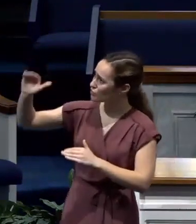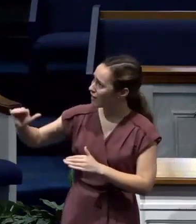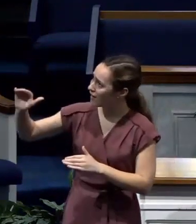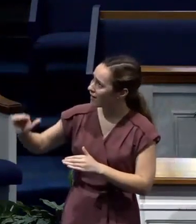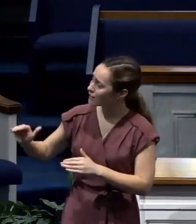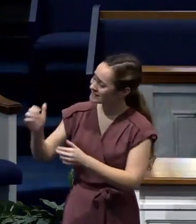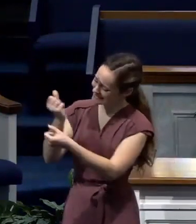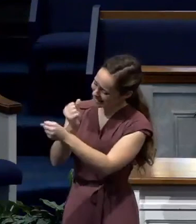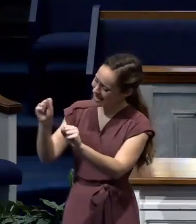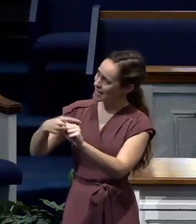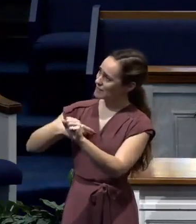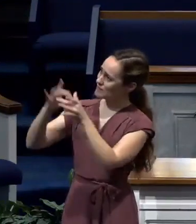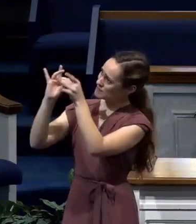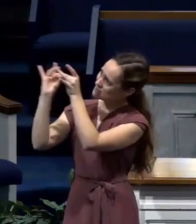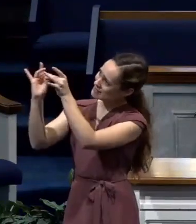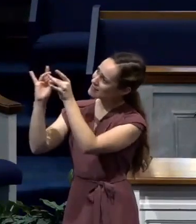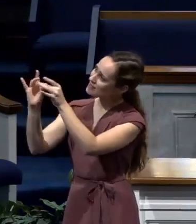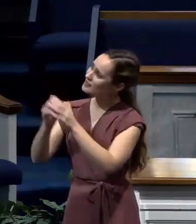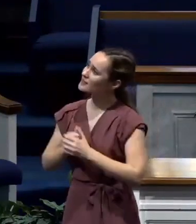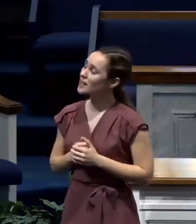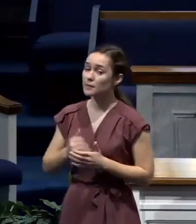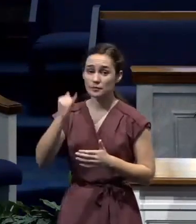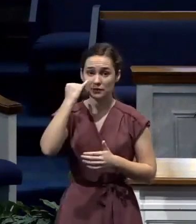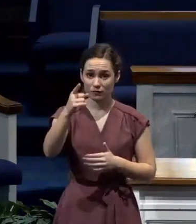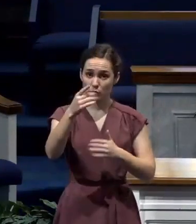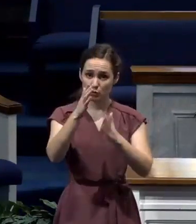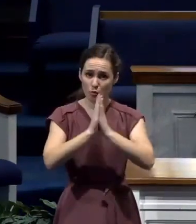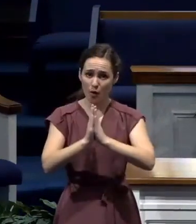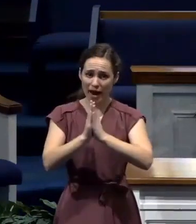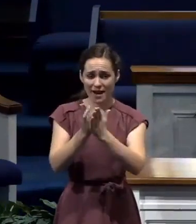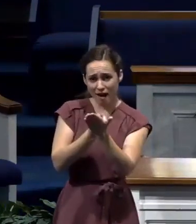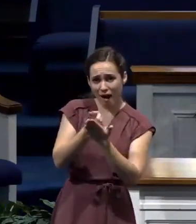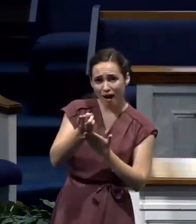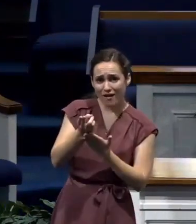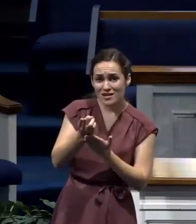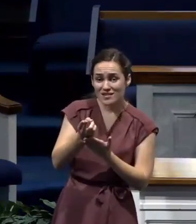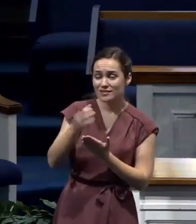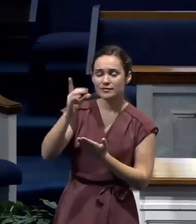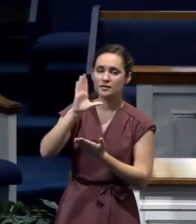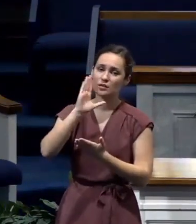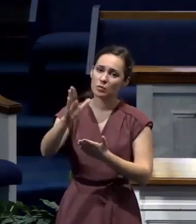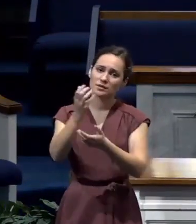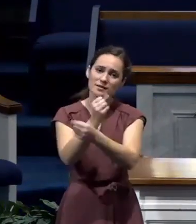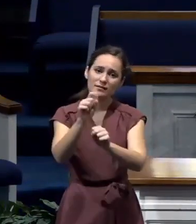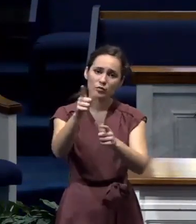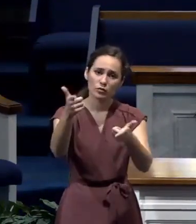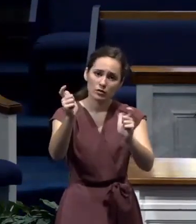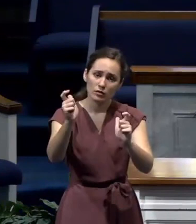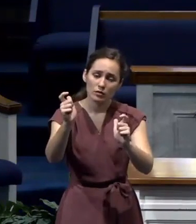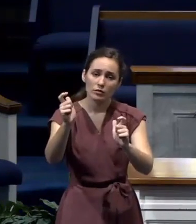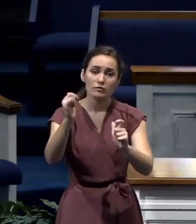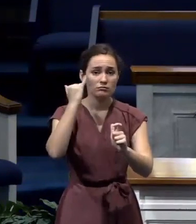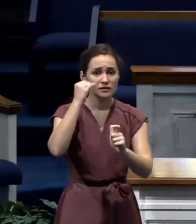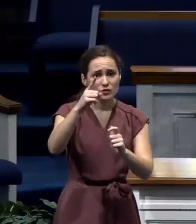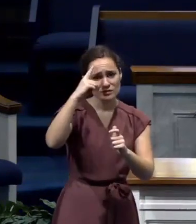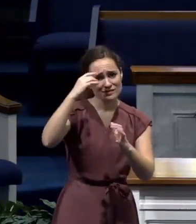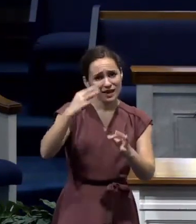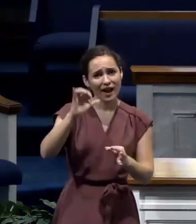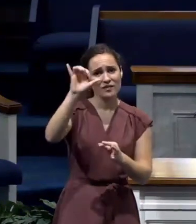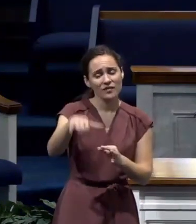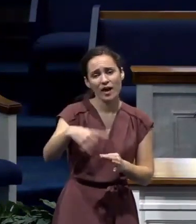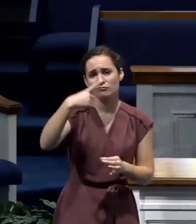And friend, if you'll pray that in me and he will save you. And would you do us a favor? Just let us know. Write us. Send us a word via our